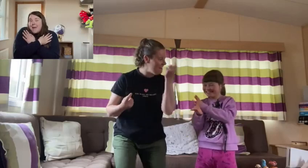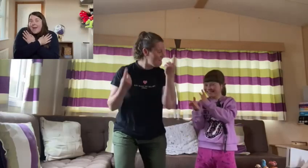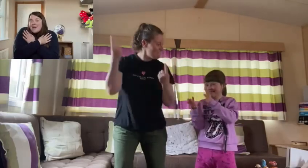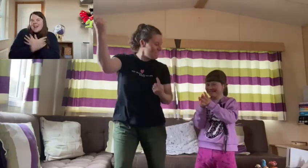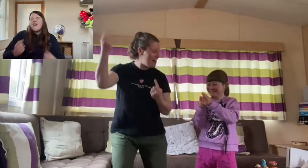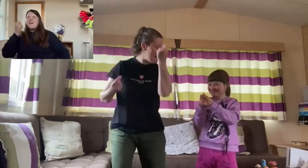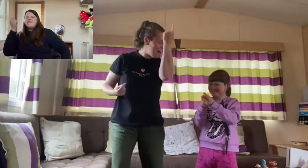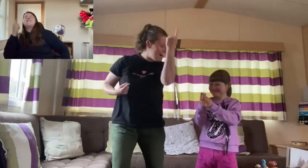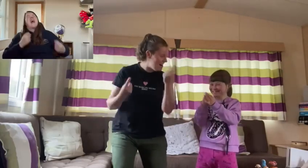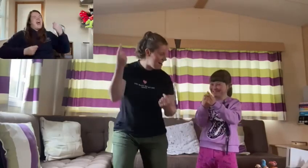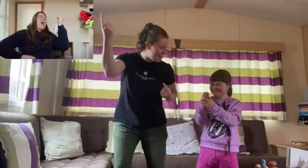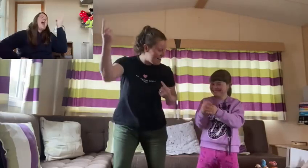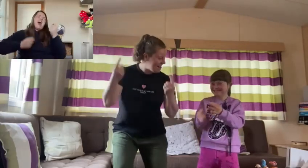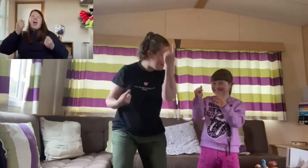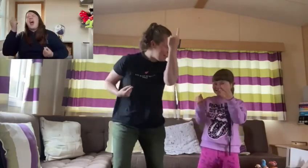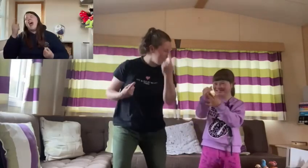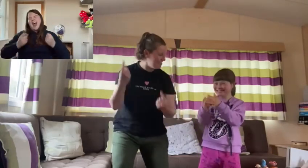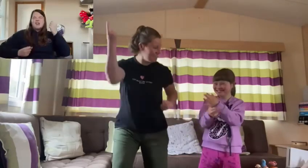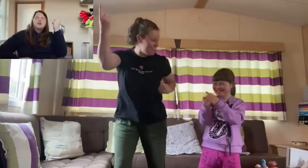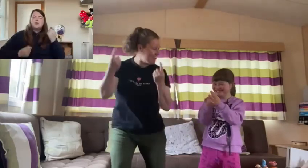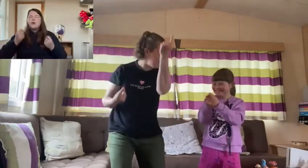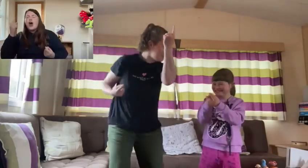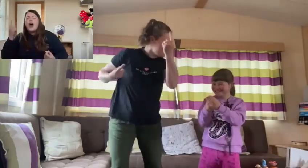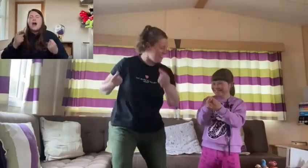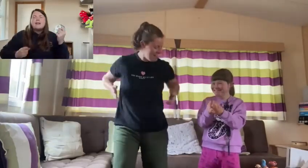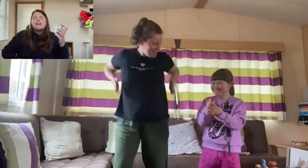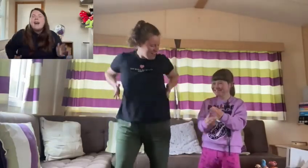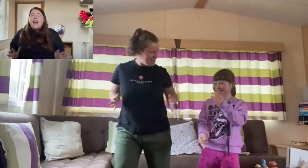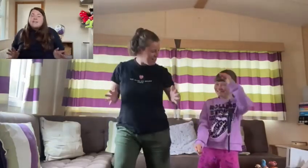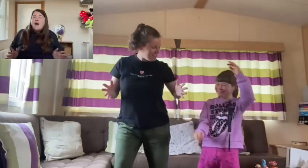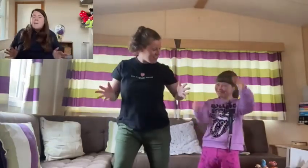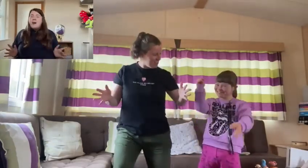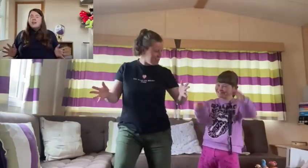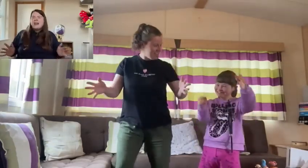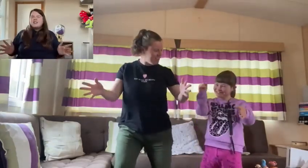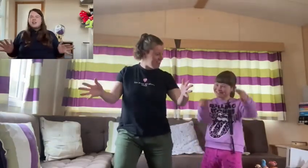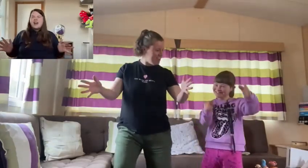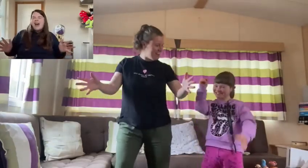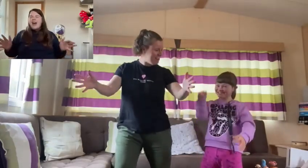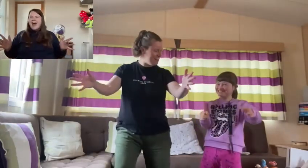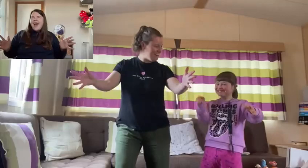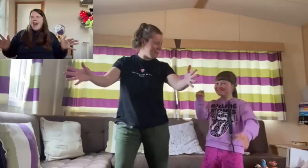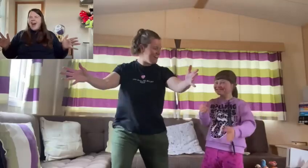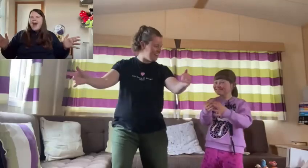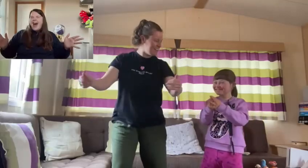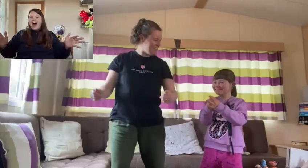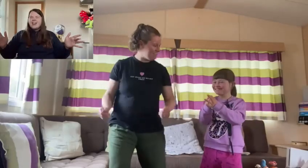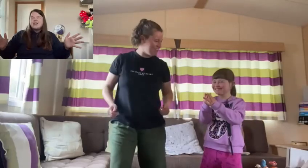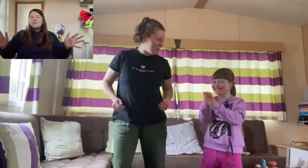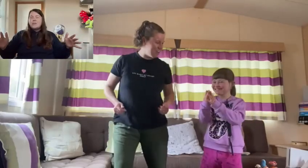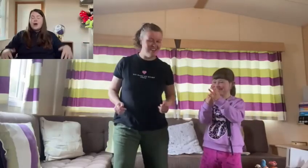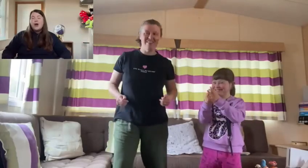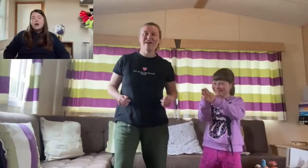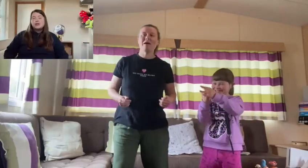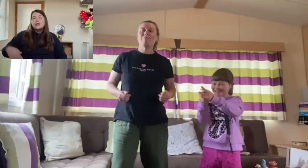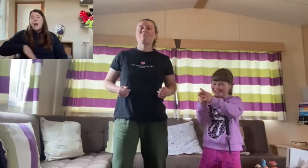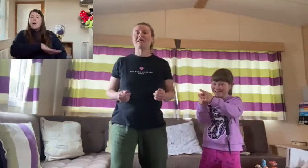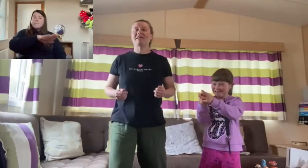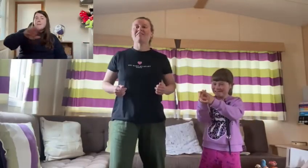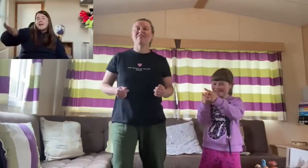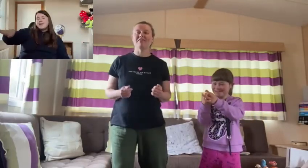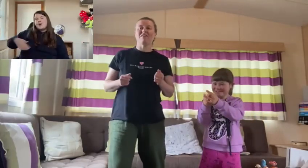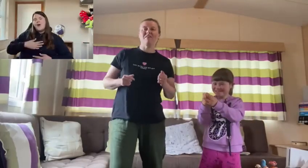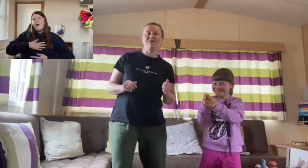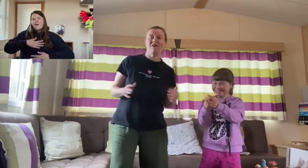Baby you're a firework, come on let your colors burst,